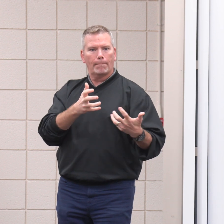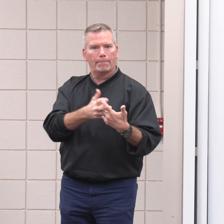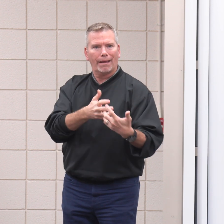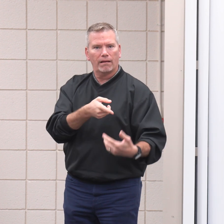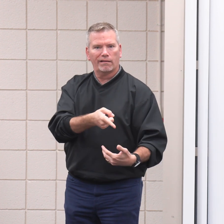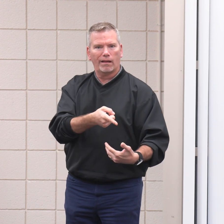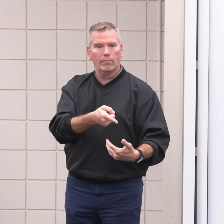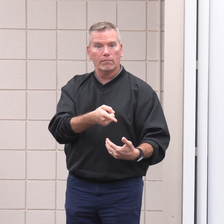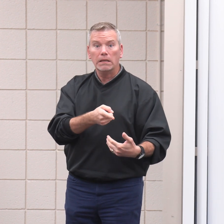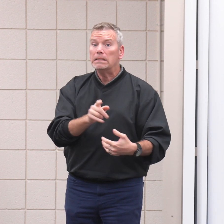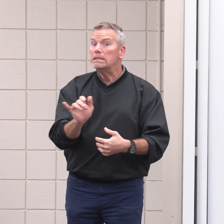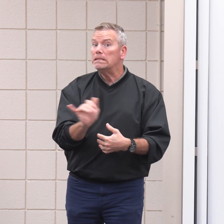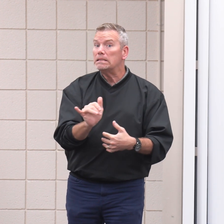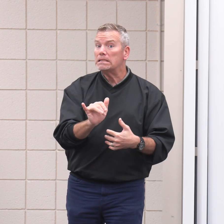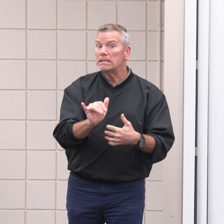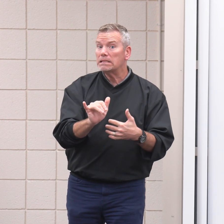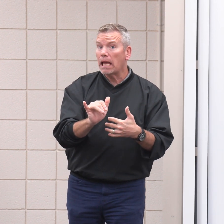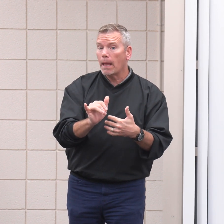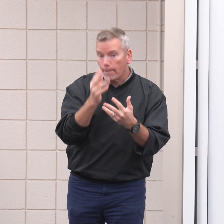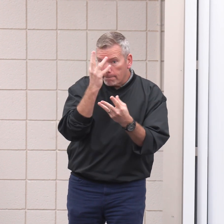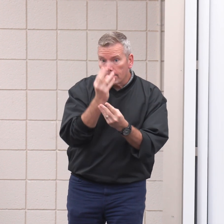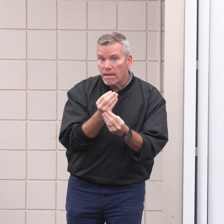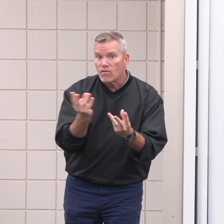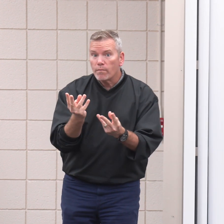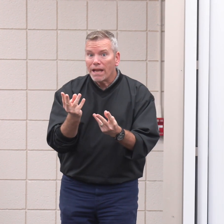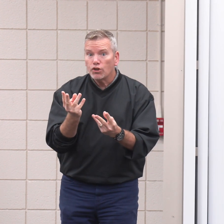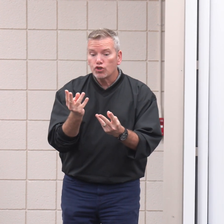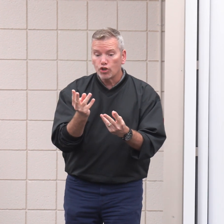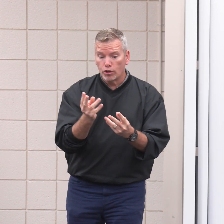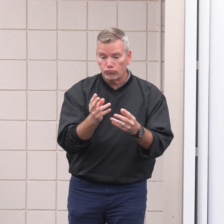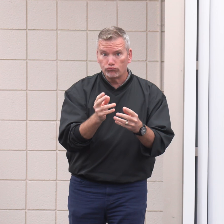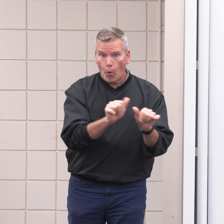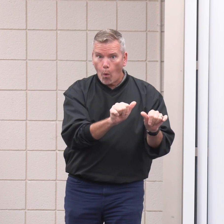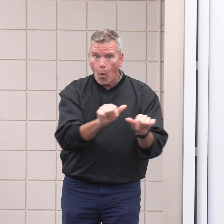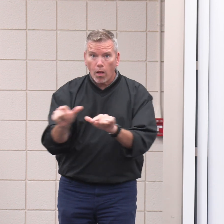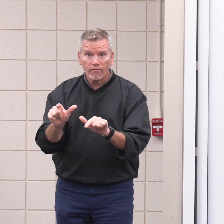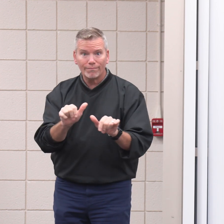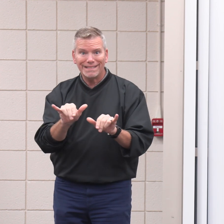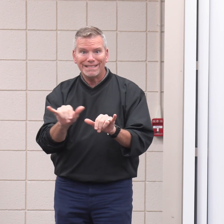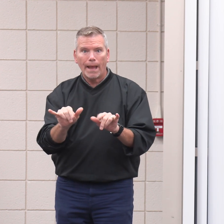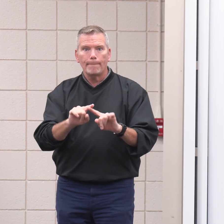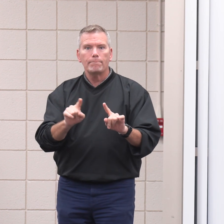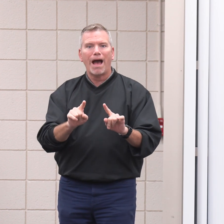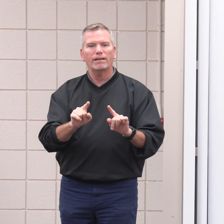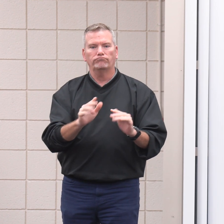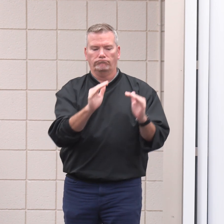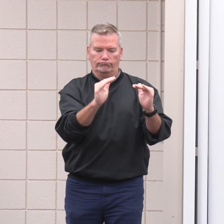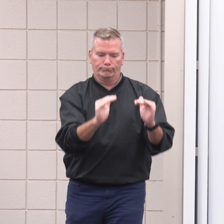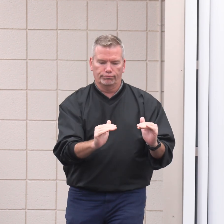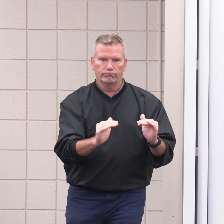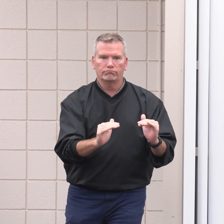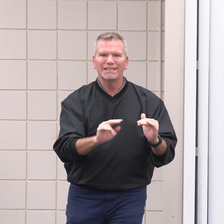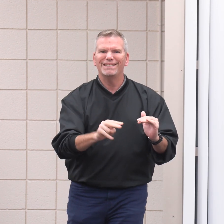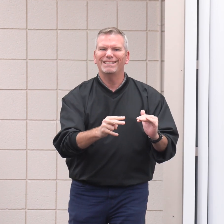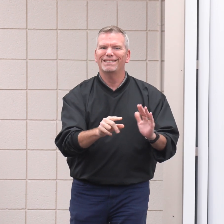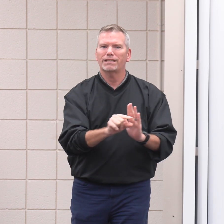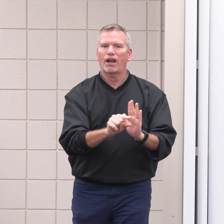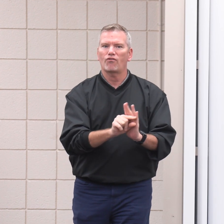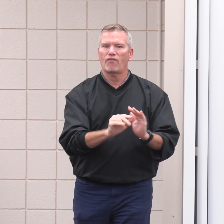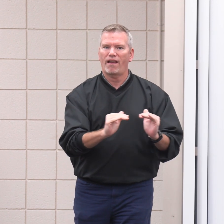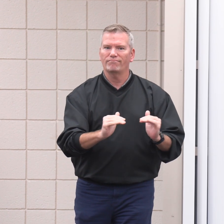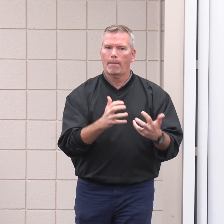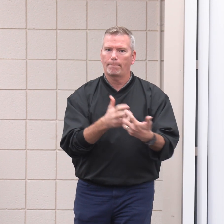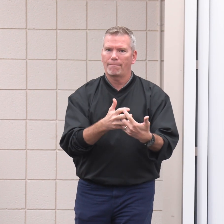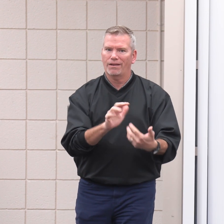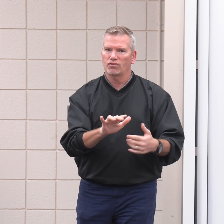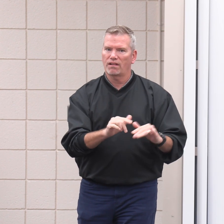it's, you know, like I said, there's so much that can be done with it. And I really do believe that. And the feeling up there is very positive